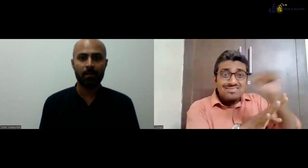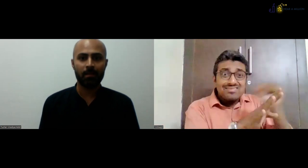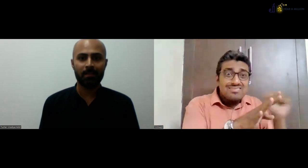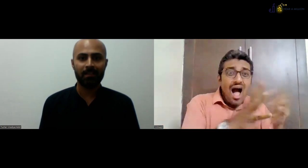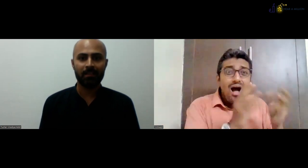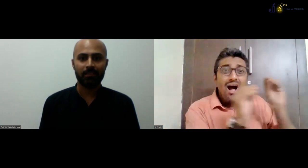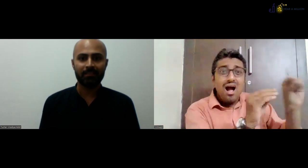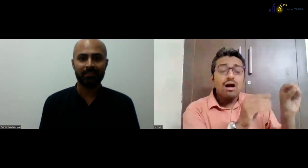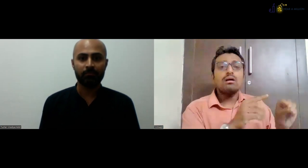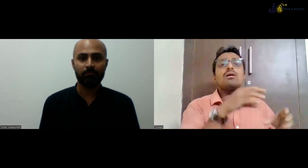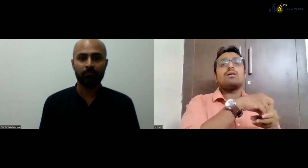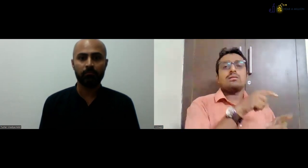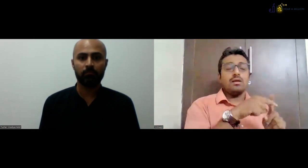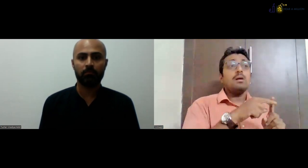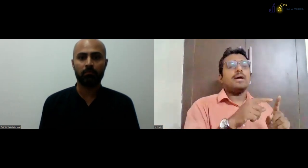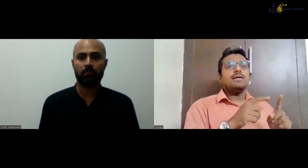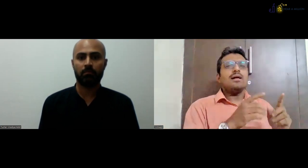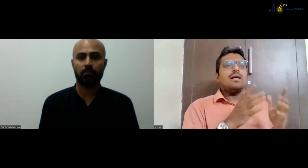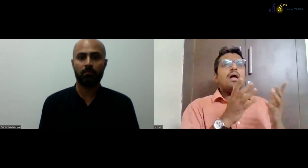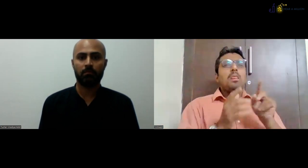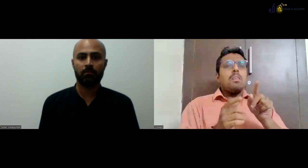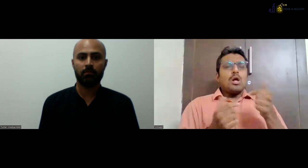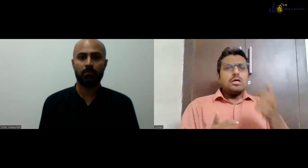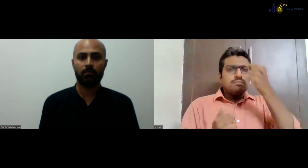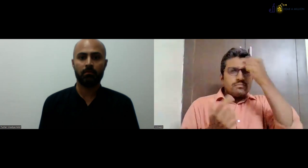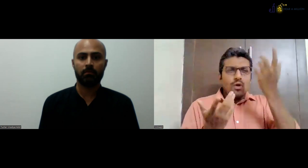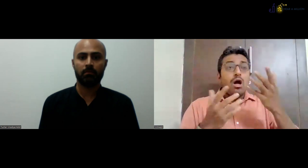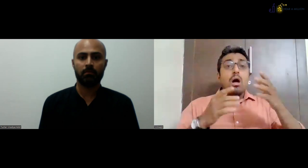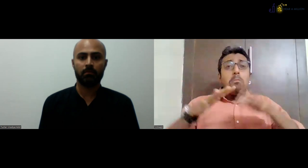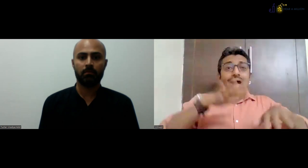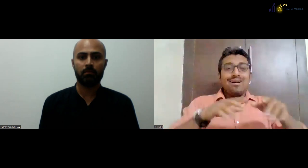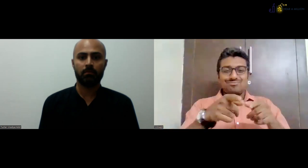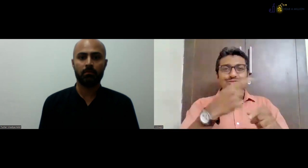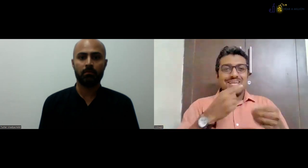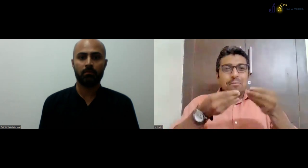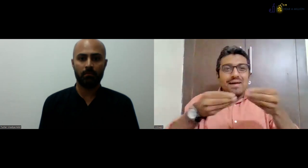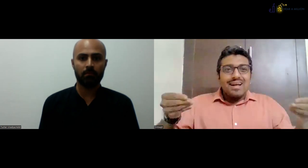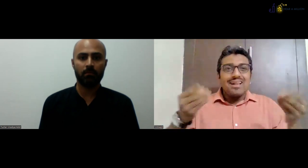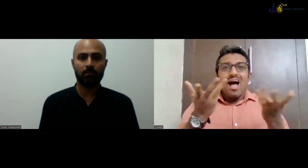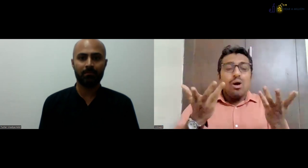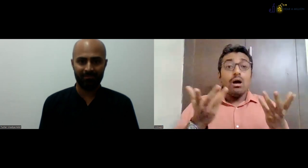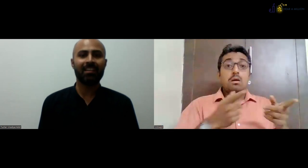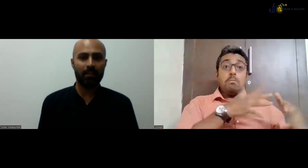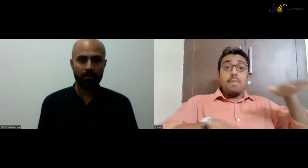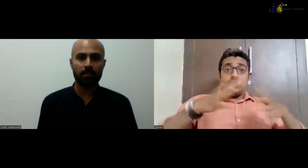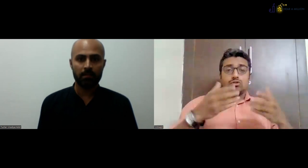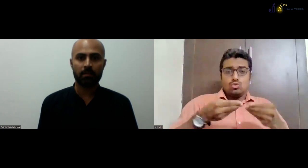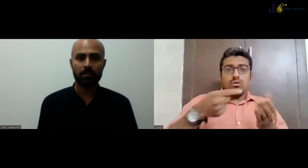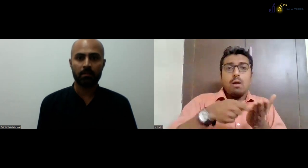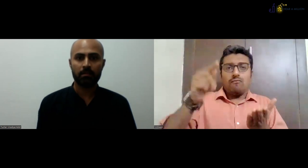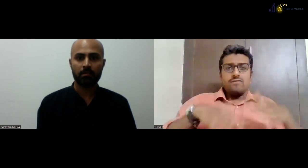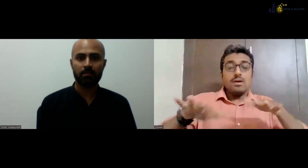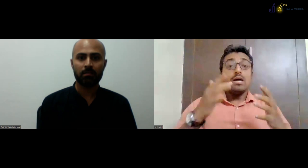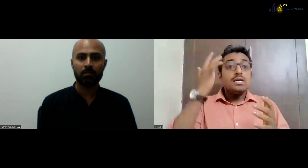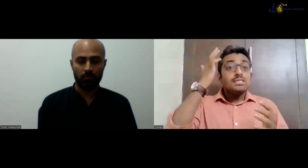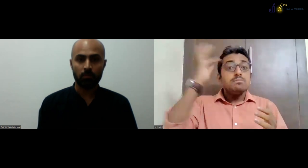it, you know, we have to explain and train them in every aspects in every spheres. So for example, you are talking about the